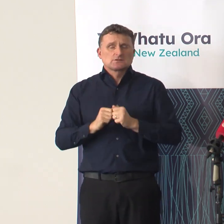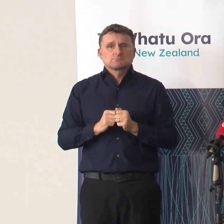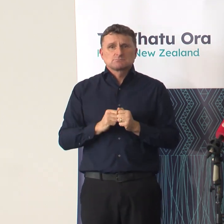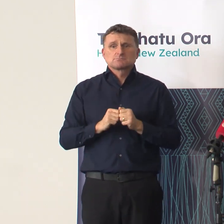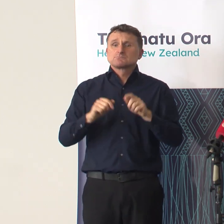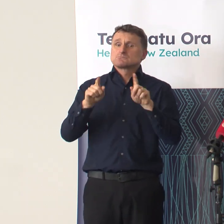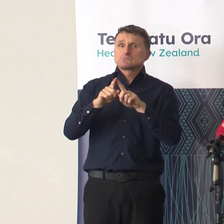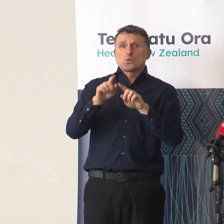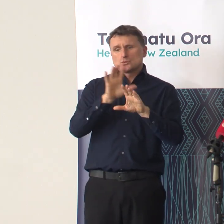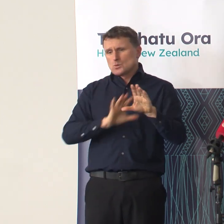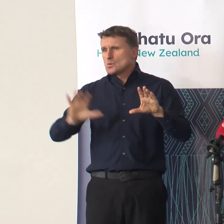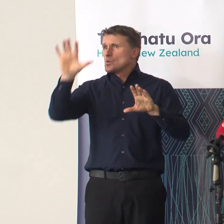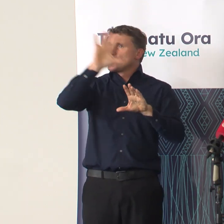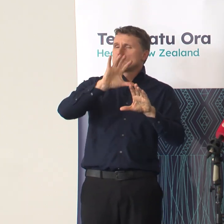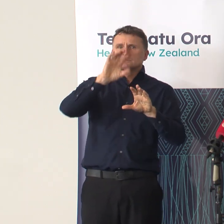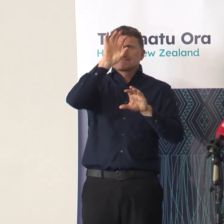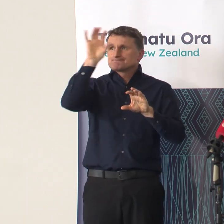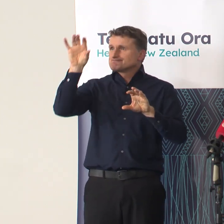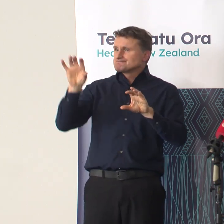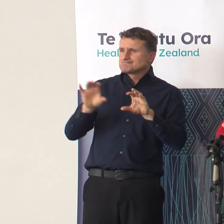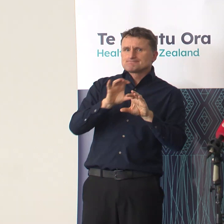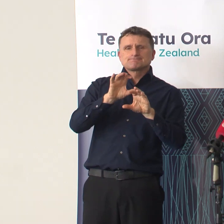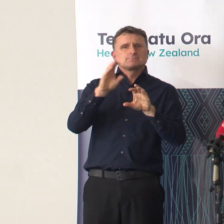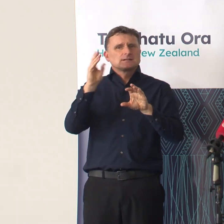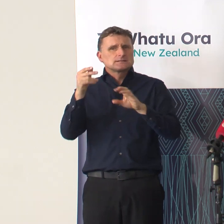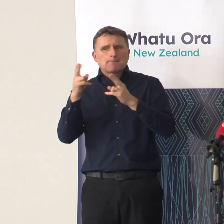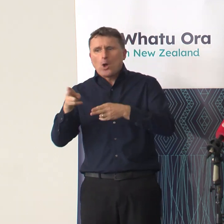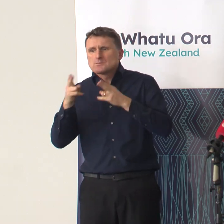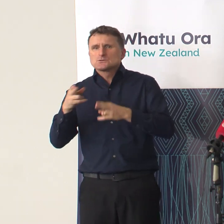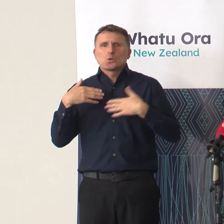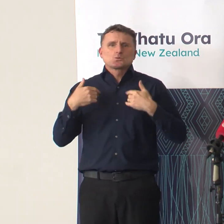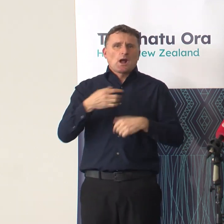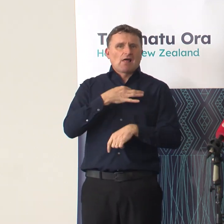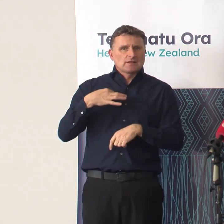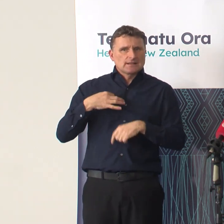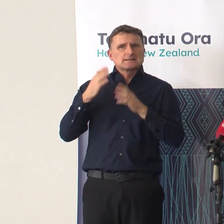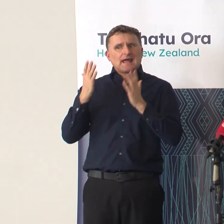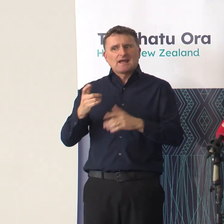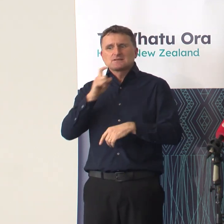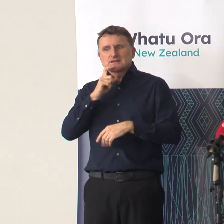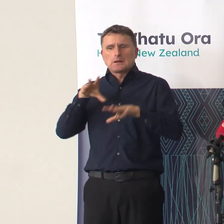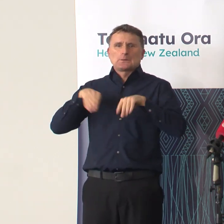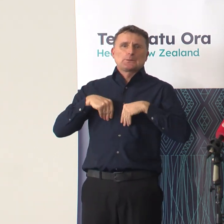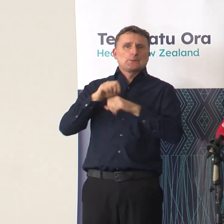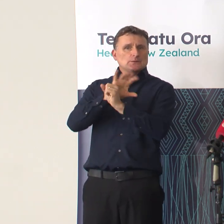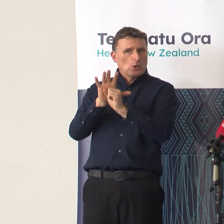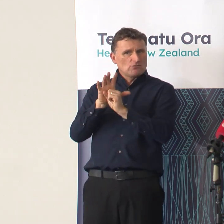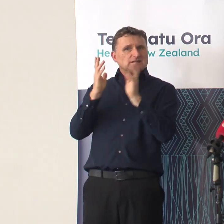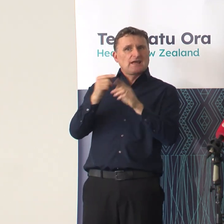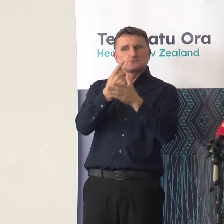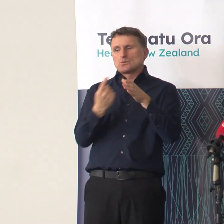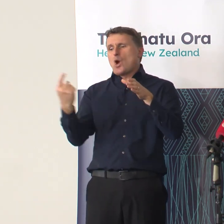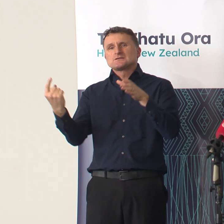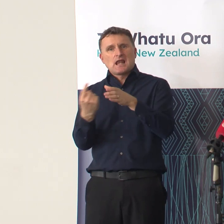their own winter demands, the need for staff to isolate or care for isolating whānau or other care in their